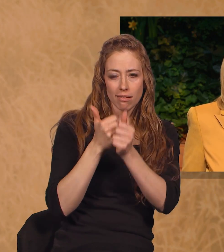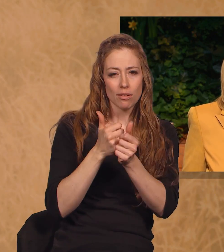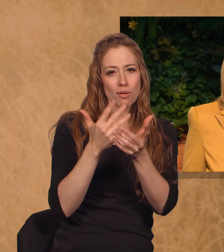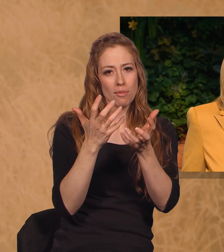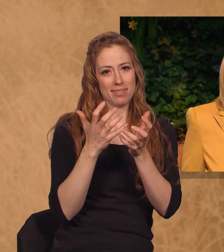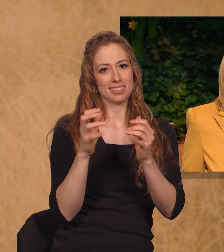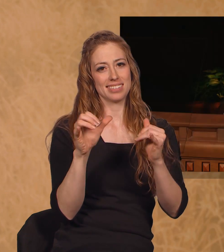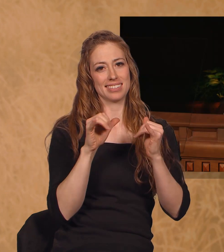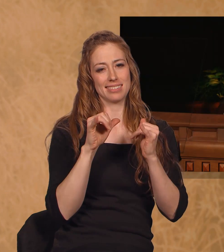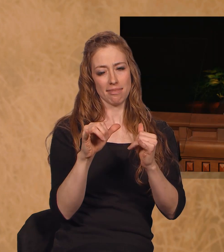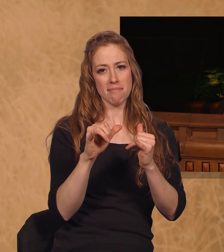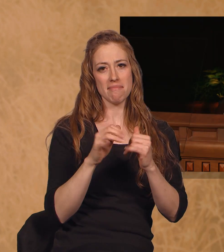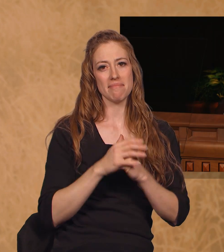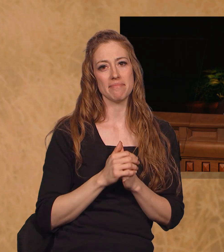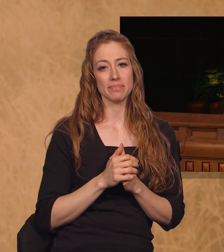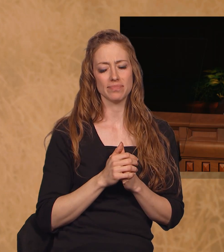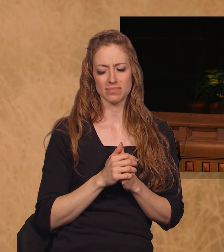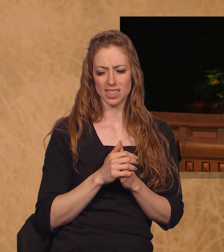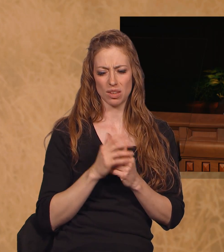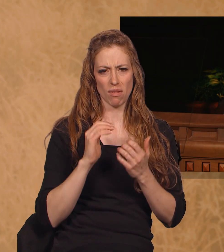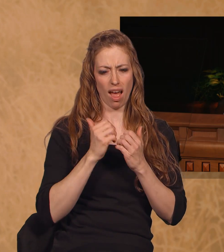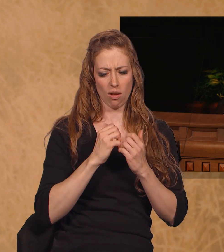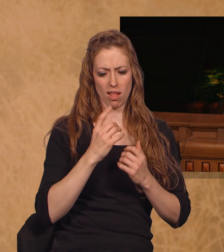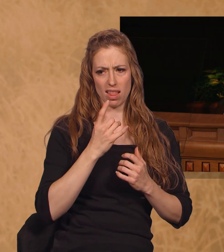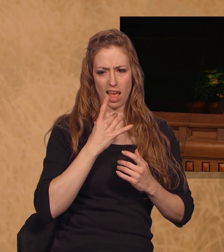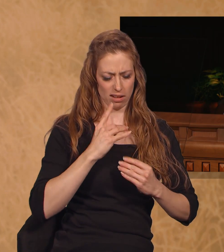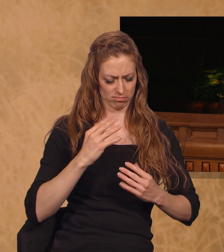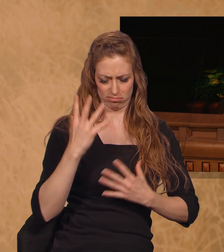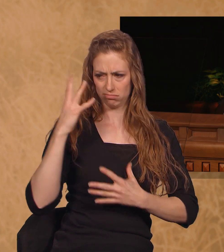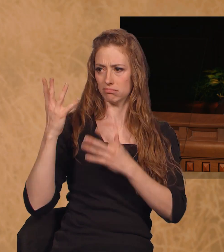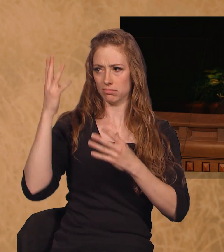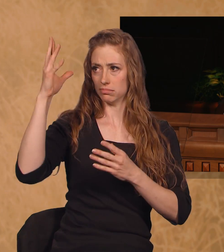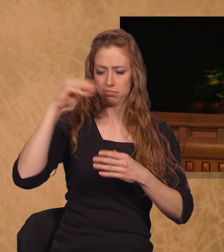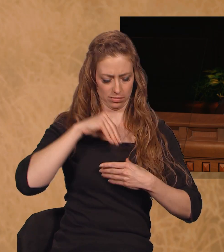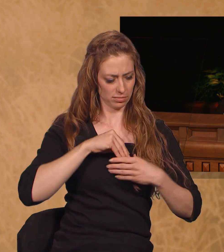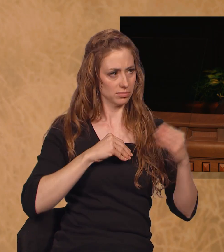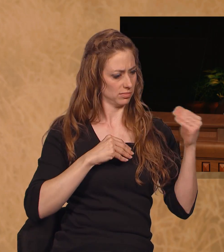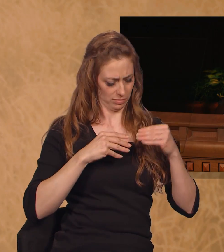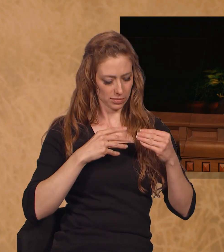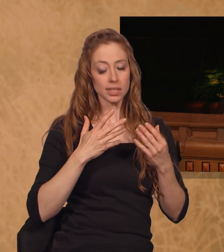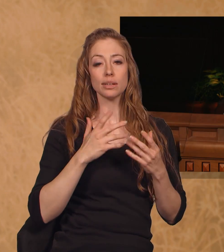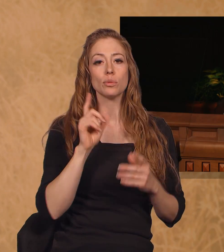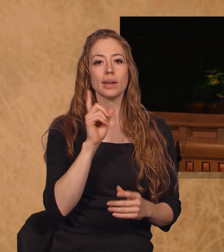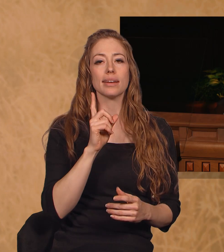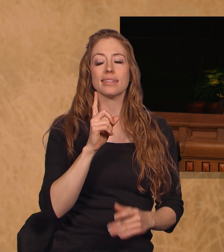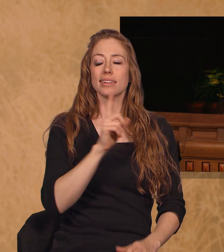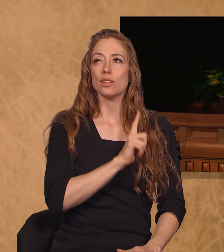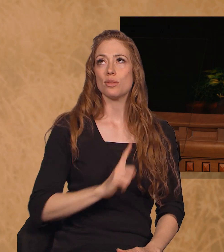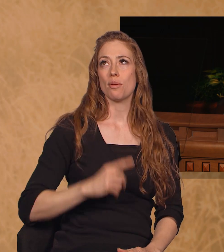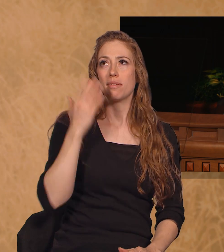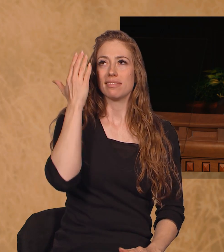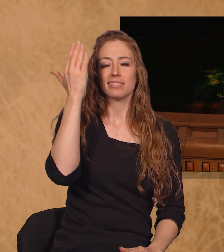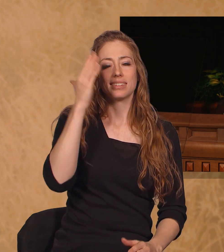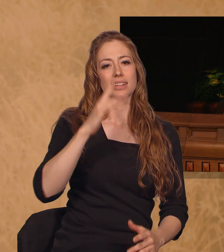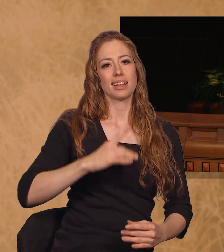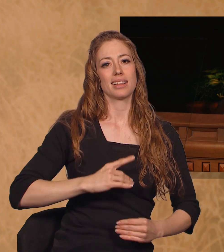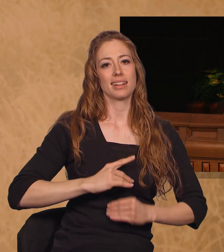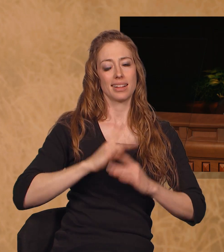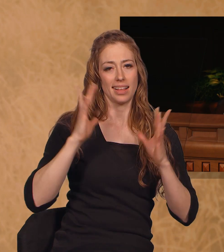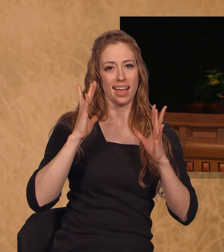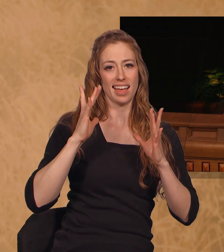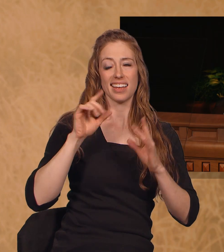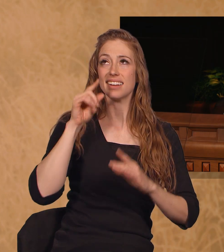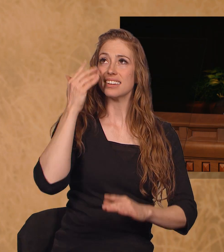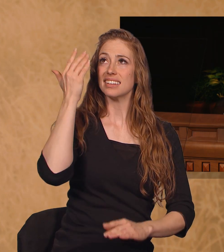like you. Where do you get this light? The Lord is the light, and the Spirit enlighteneth every